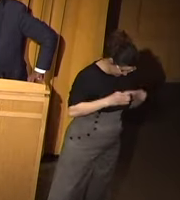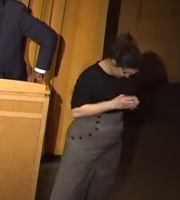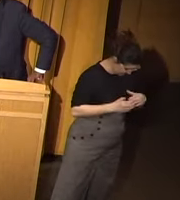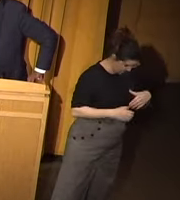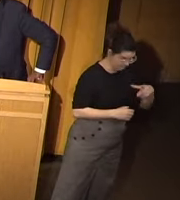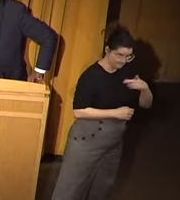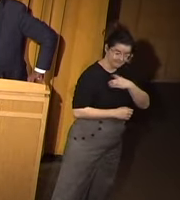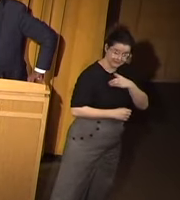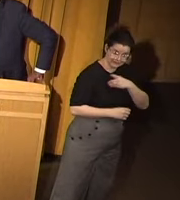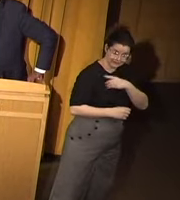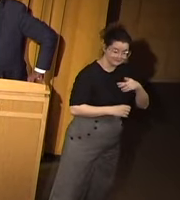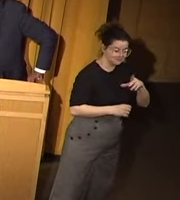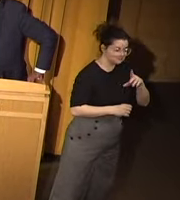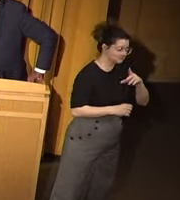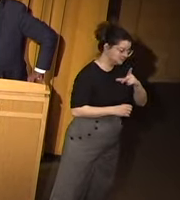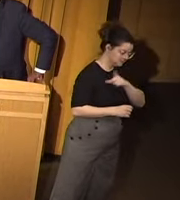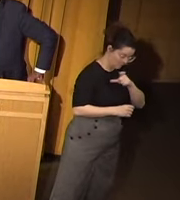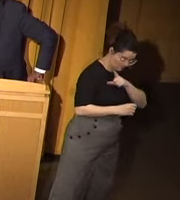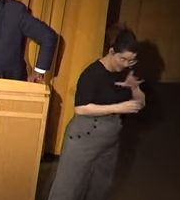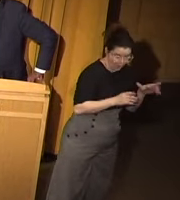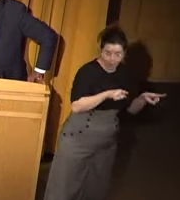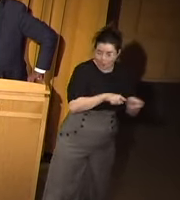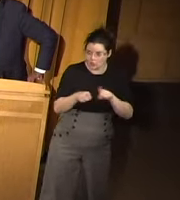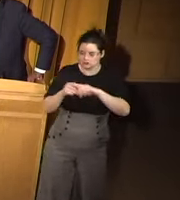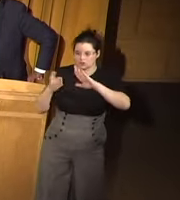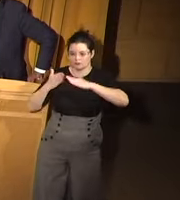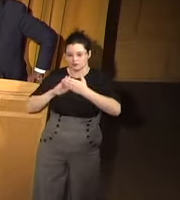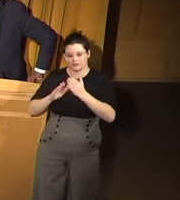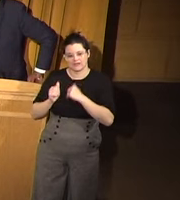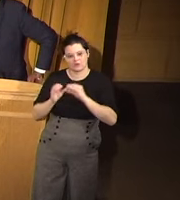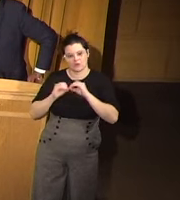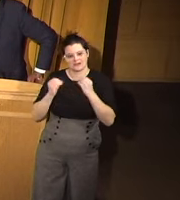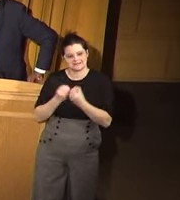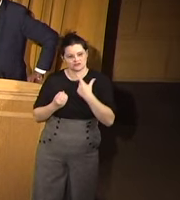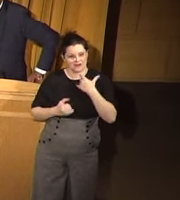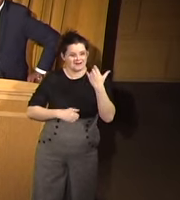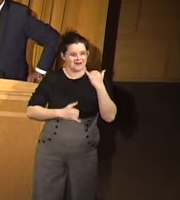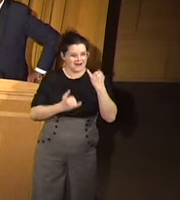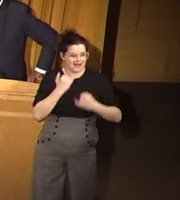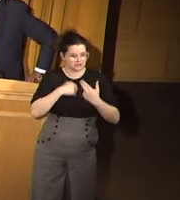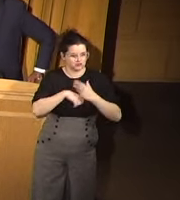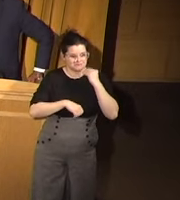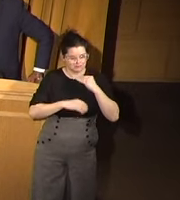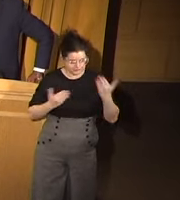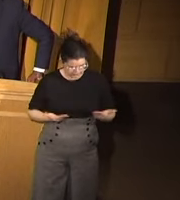department and with community organizations in our last two experiences here. Thank you.